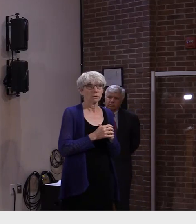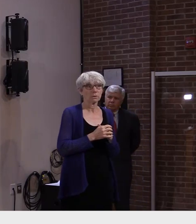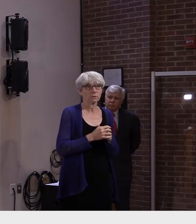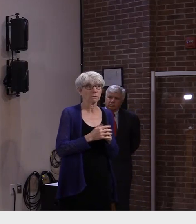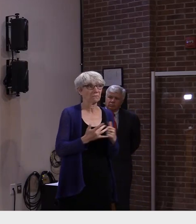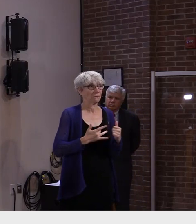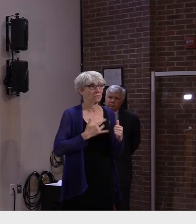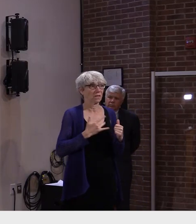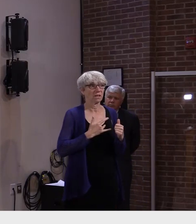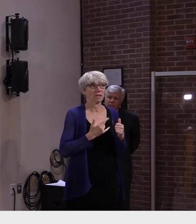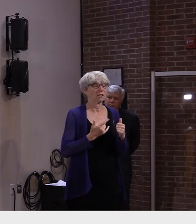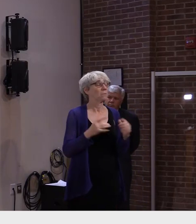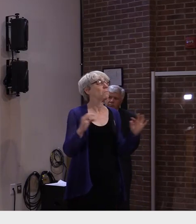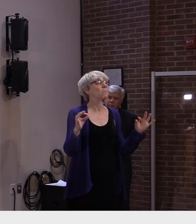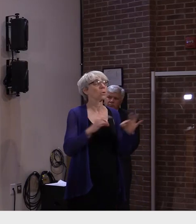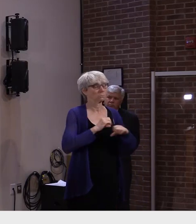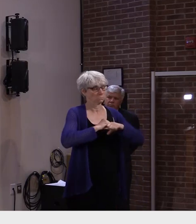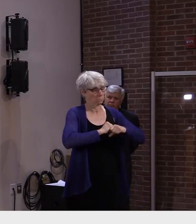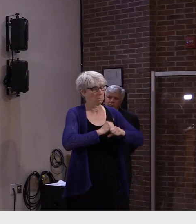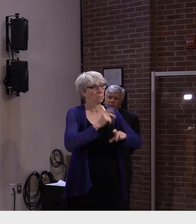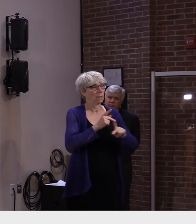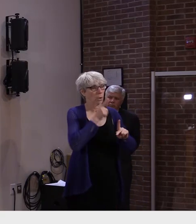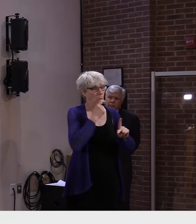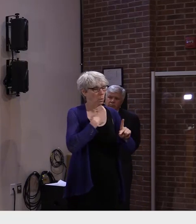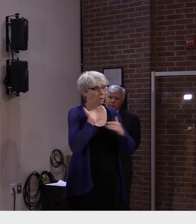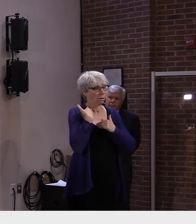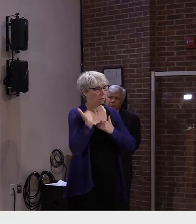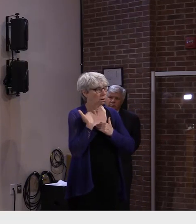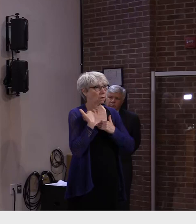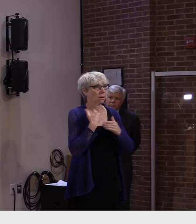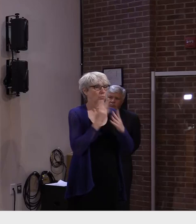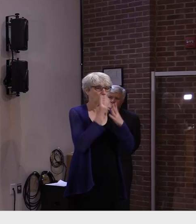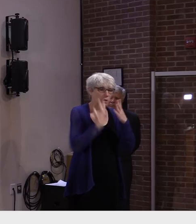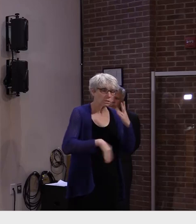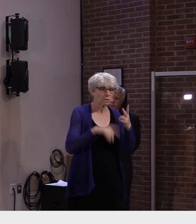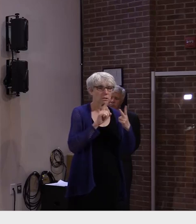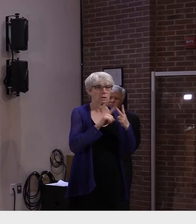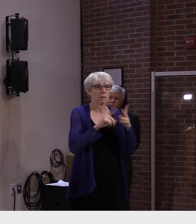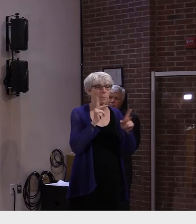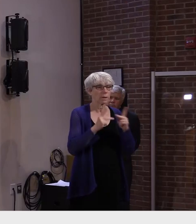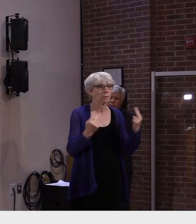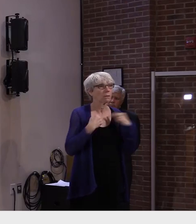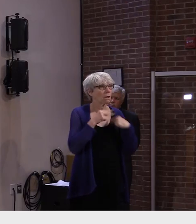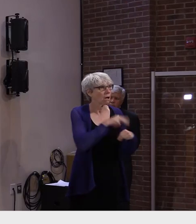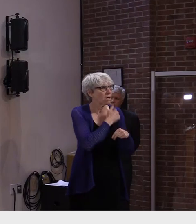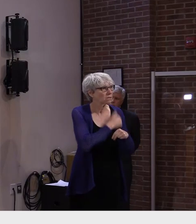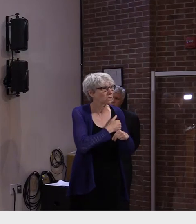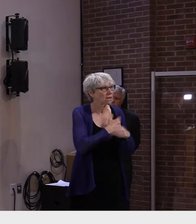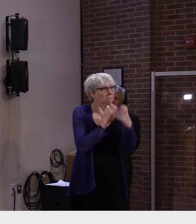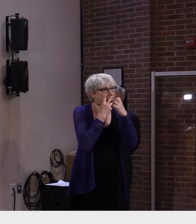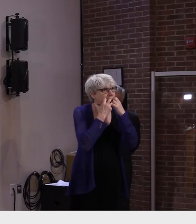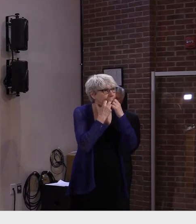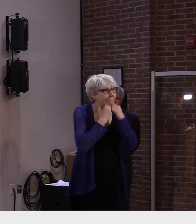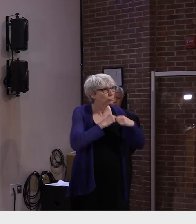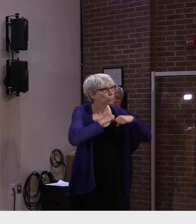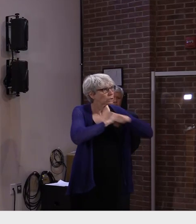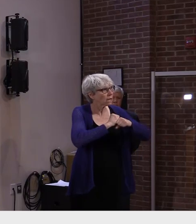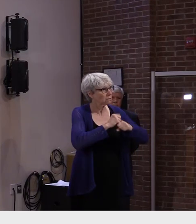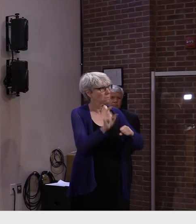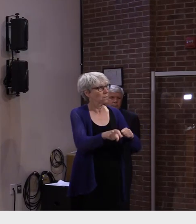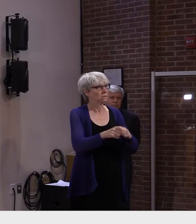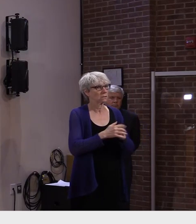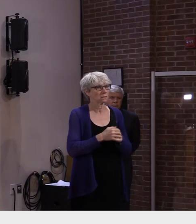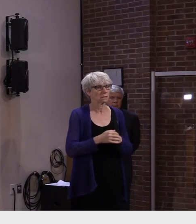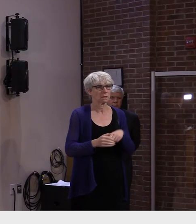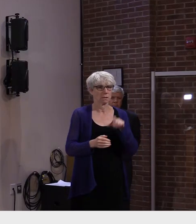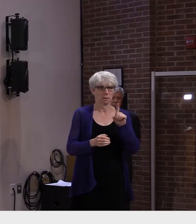protecting the most vulnerable, those under our care, under our jurisdiction, we have an obligation to try and protect. You today are